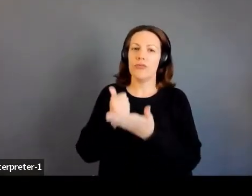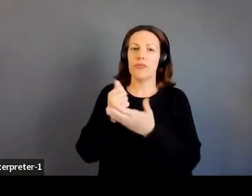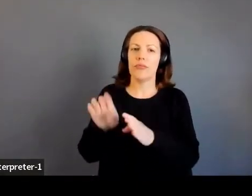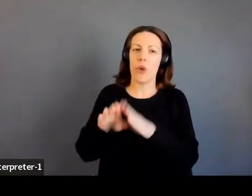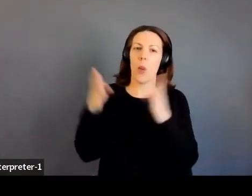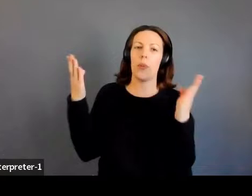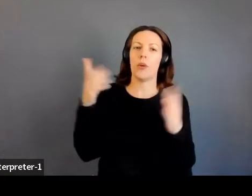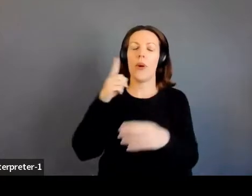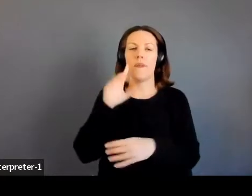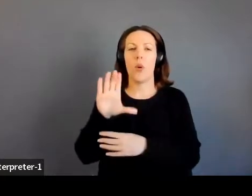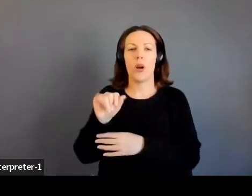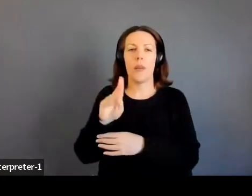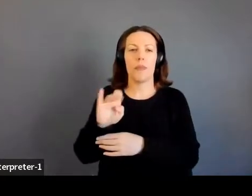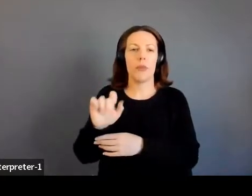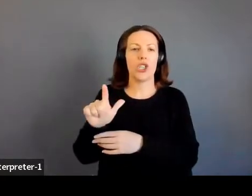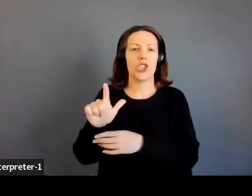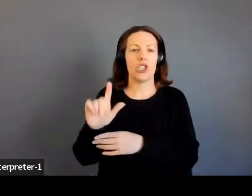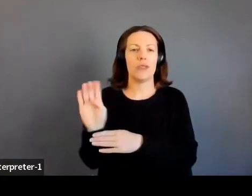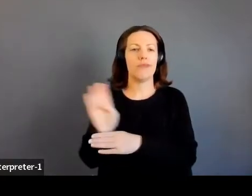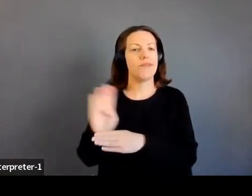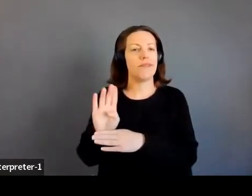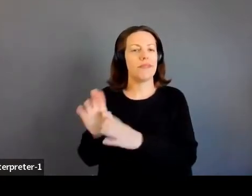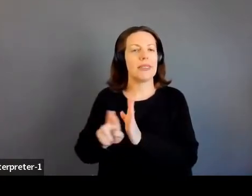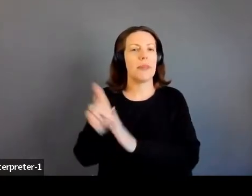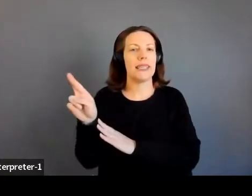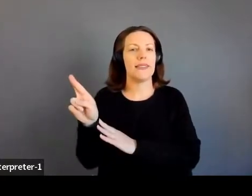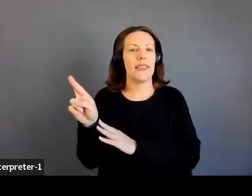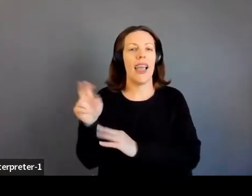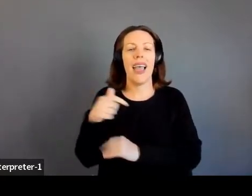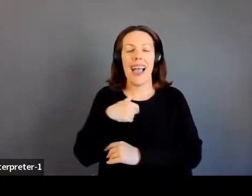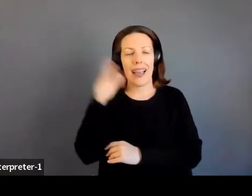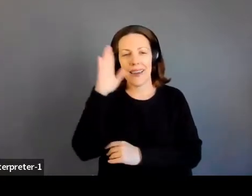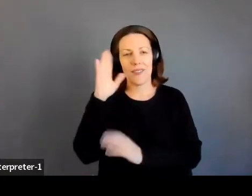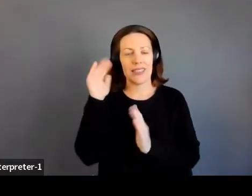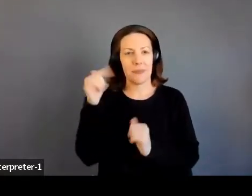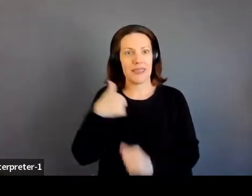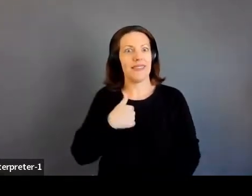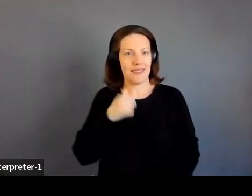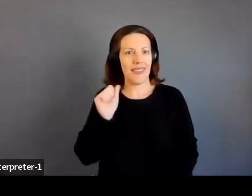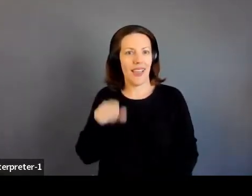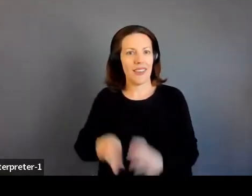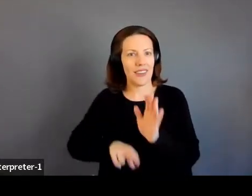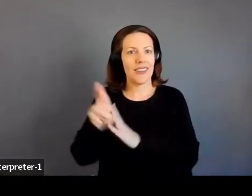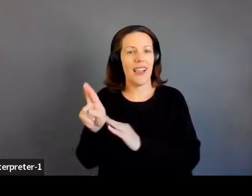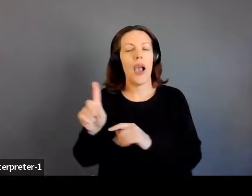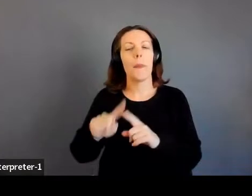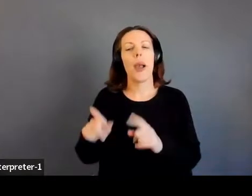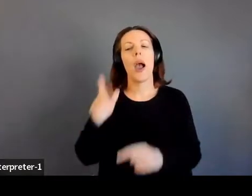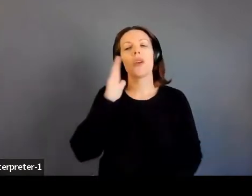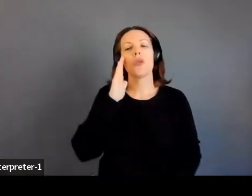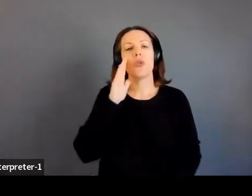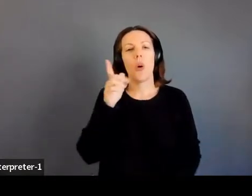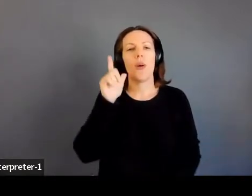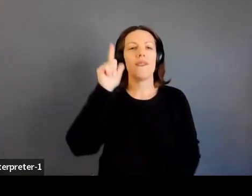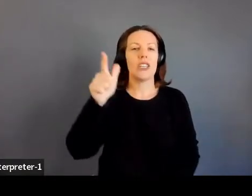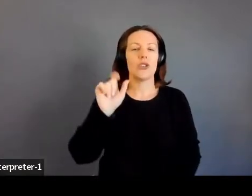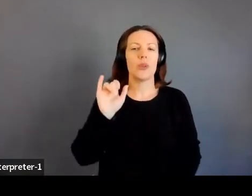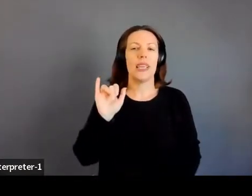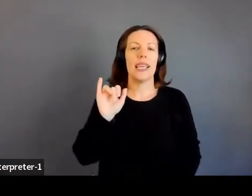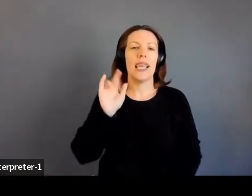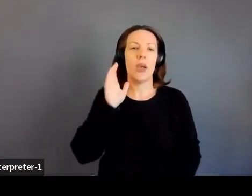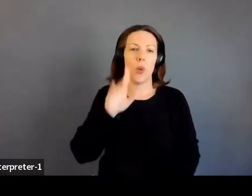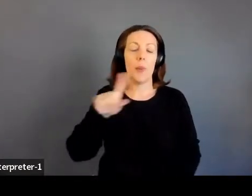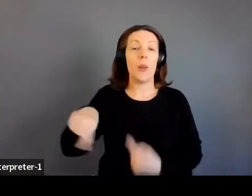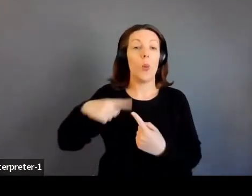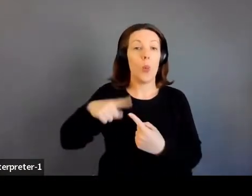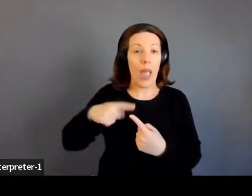not even expecting that I would get to walk through it in that way. But knowing that it was eventually a when and not an if, but not